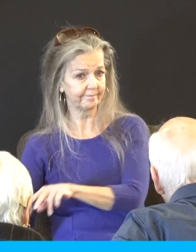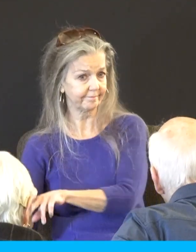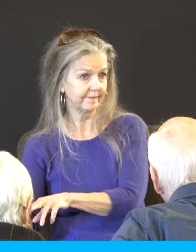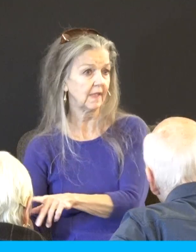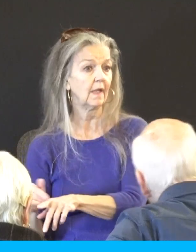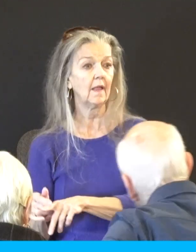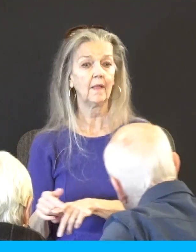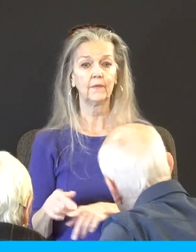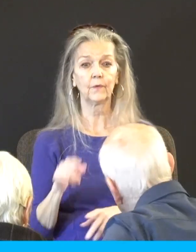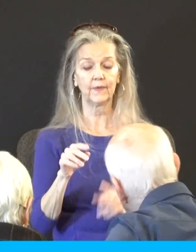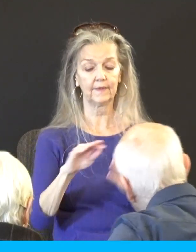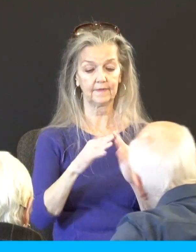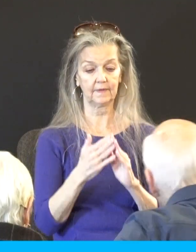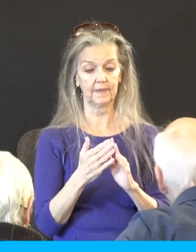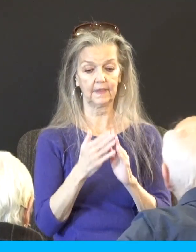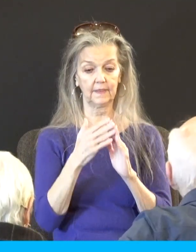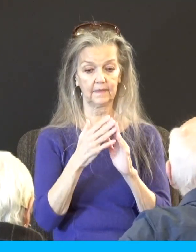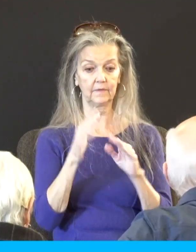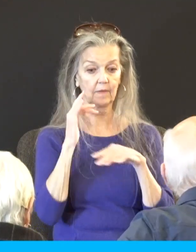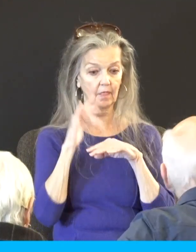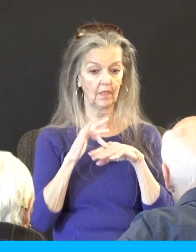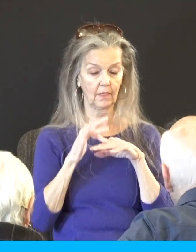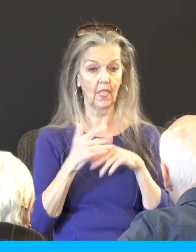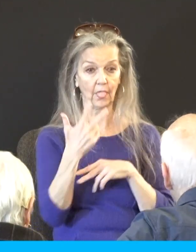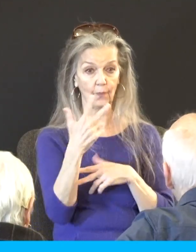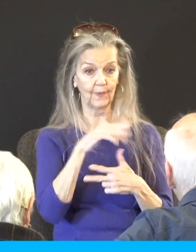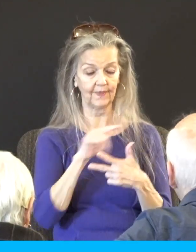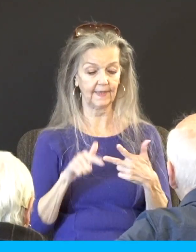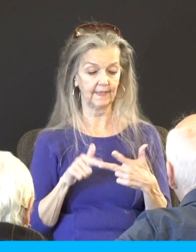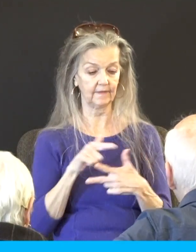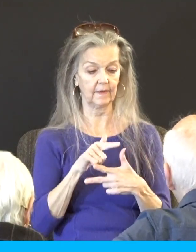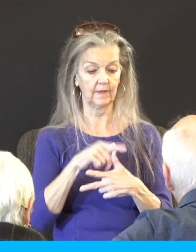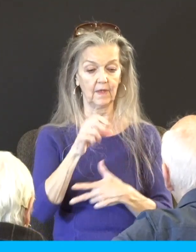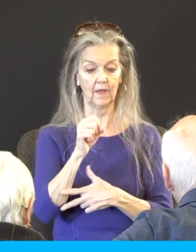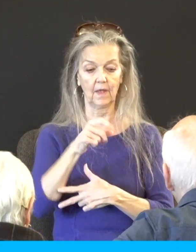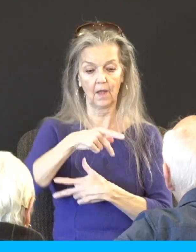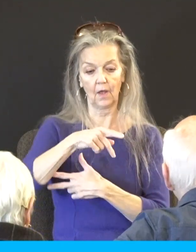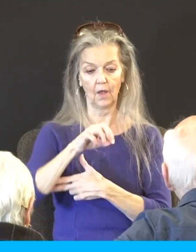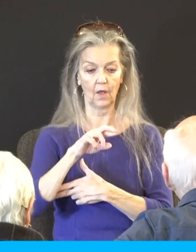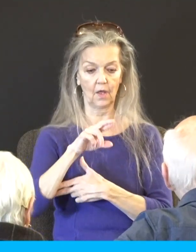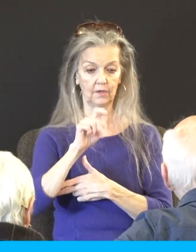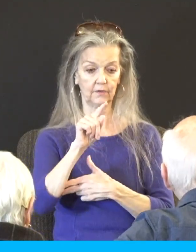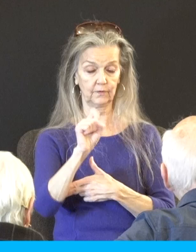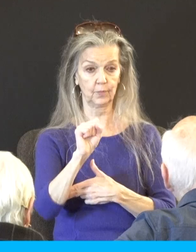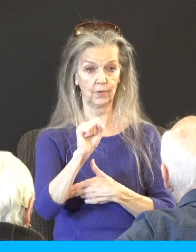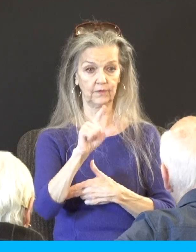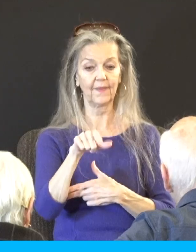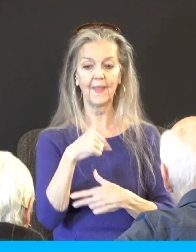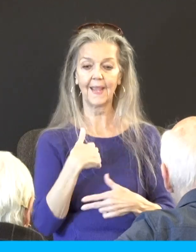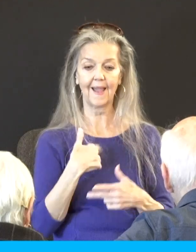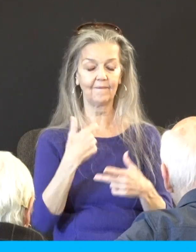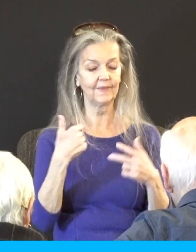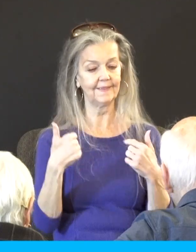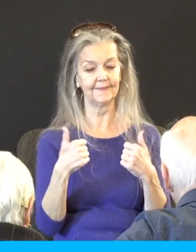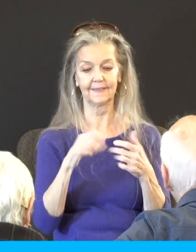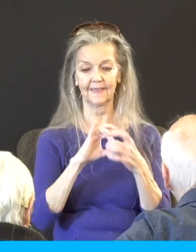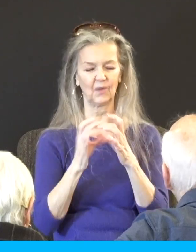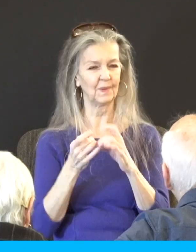things. One, sports, because they have every two years something called the Asmithian Games, second only to the